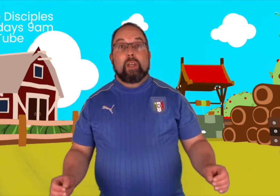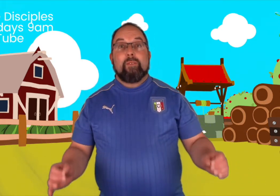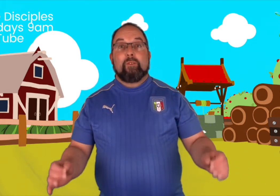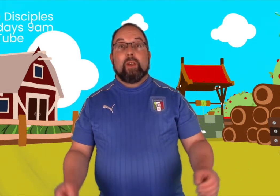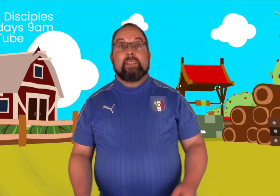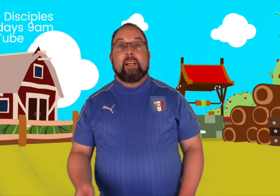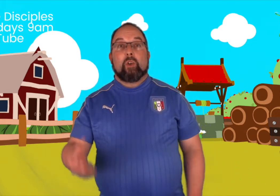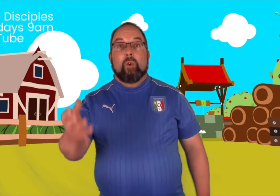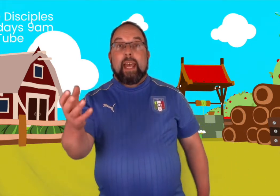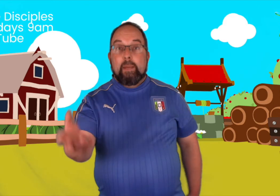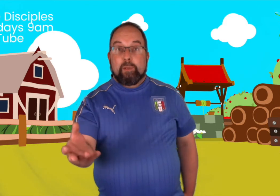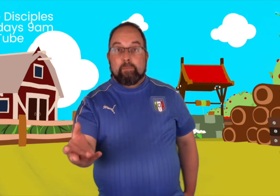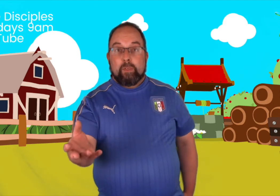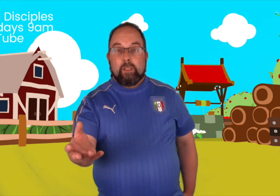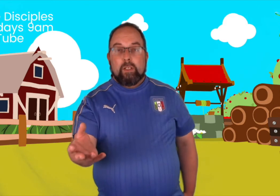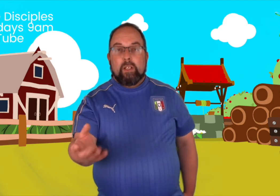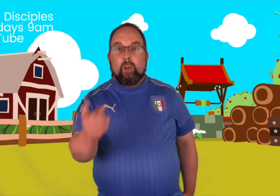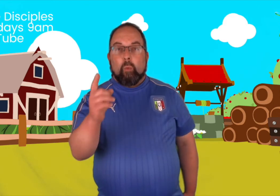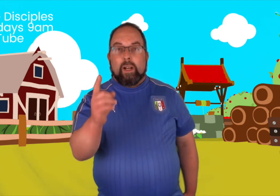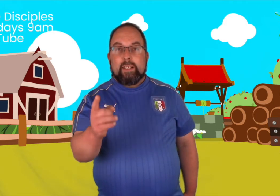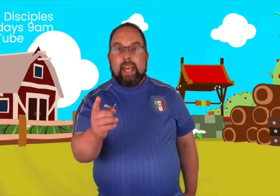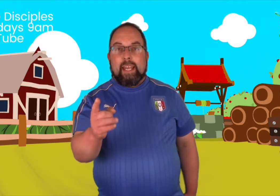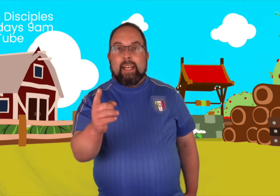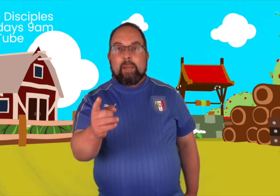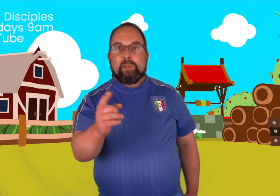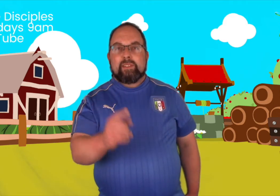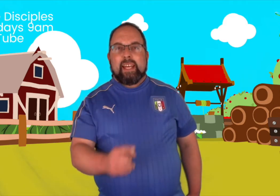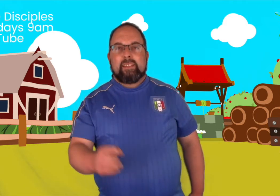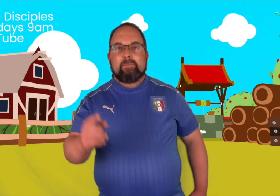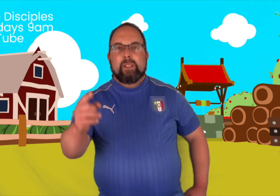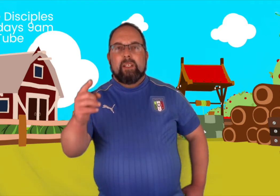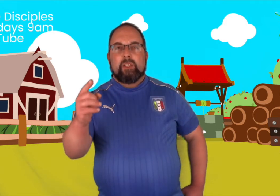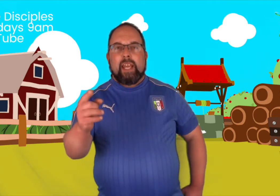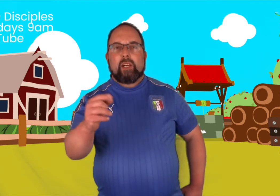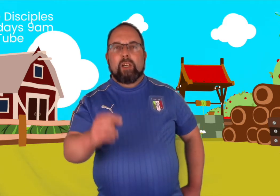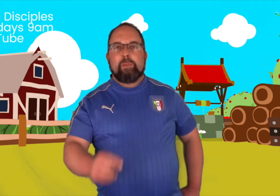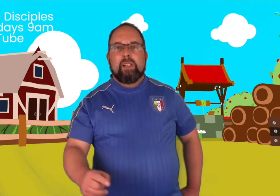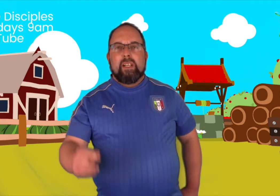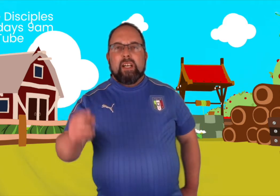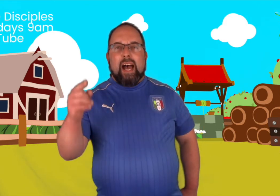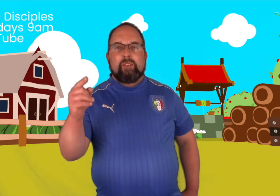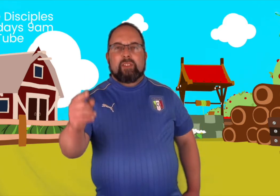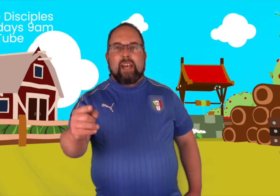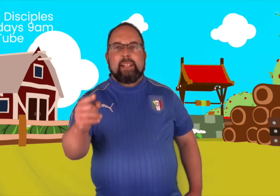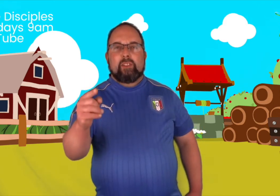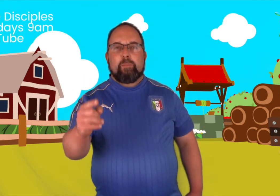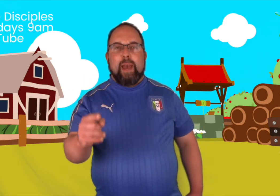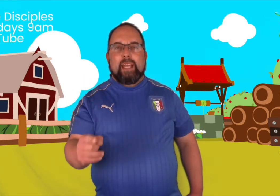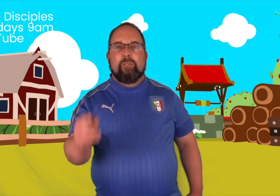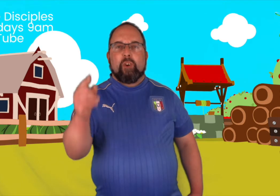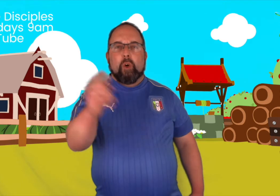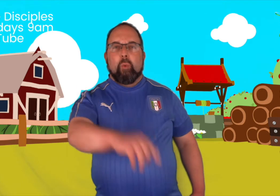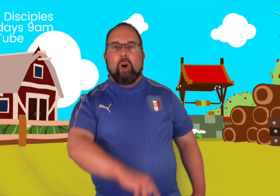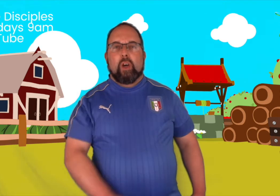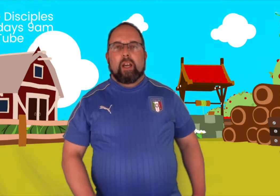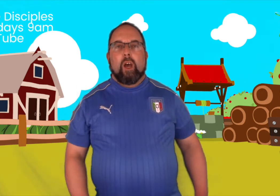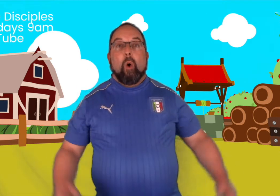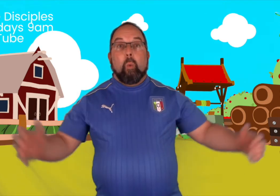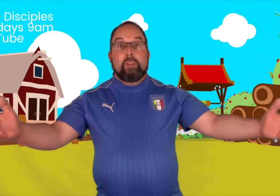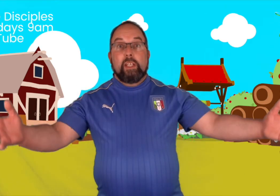for his uncle Laban. One day, Laban said, Jacob, I've decided to pay you for your work. What do you